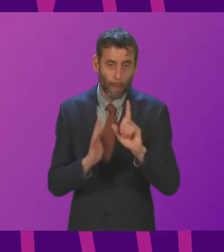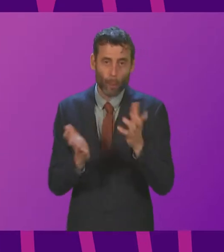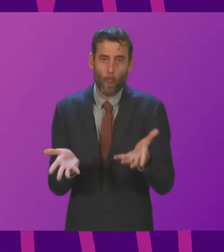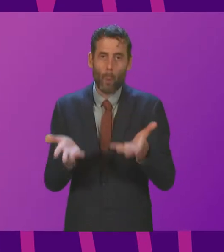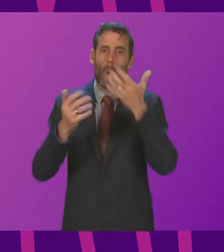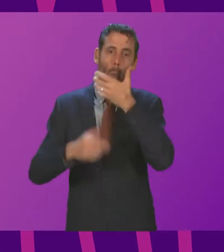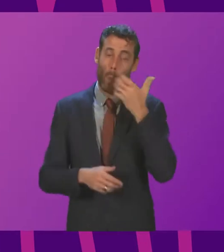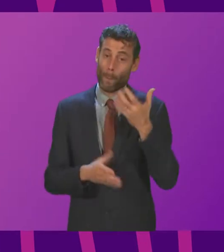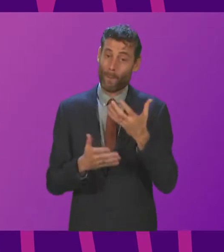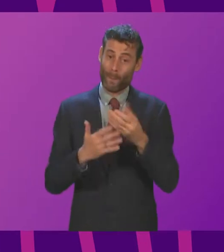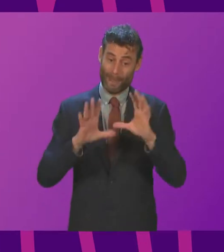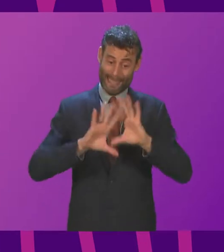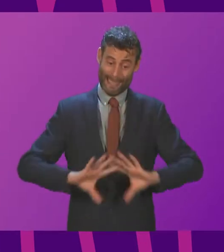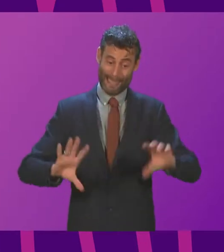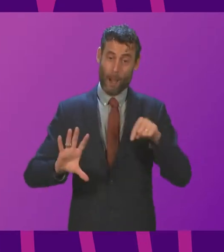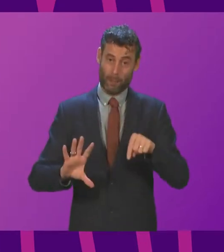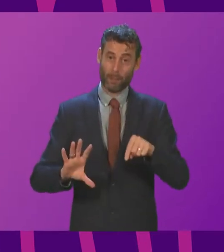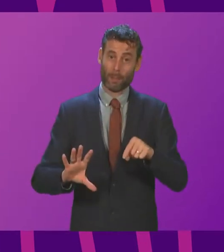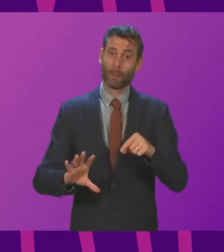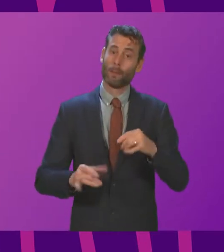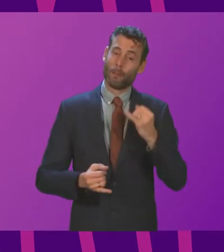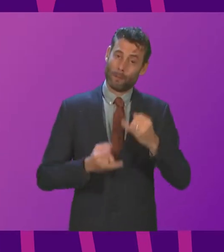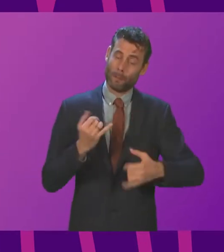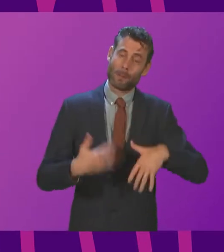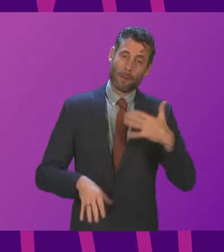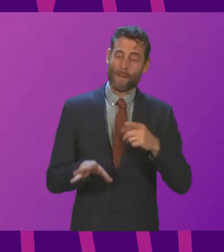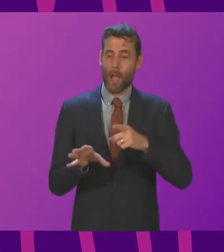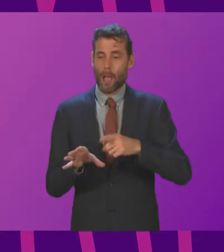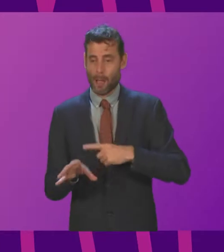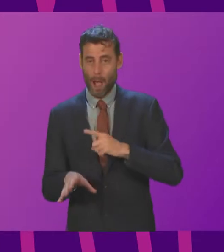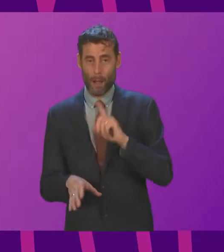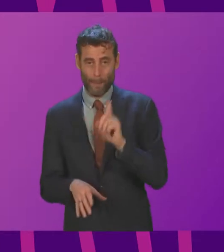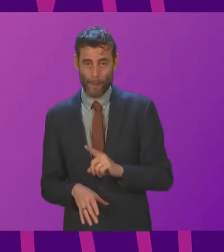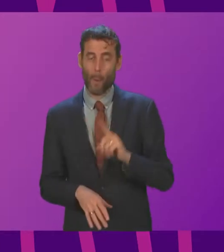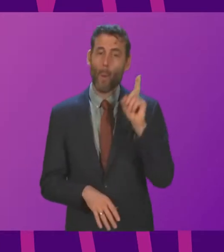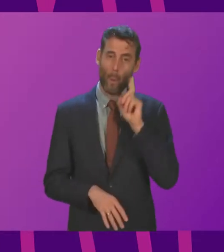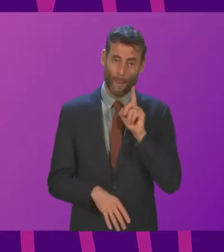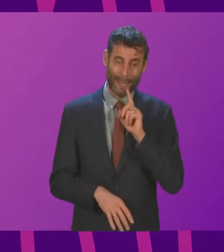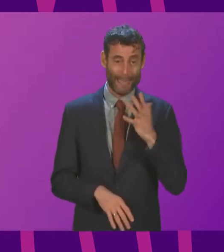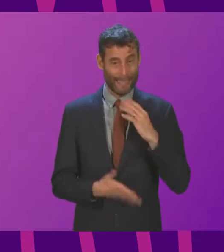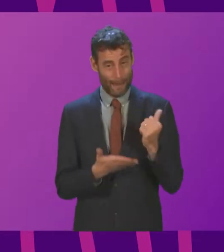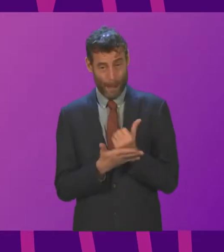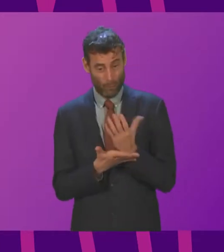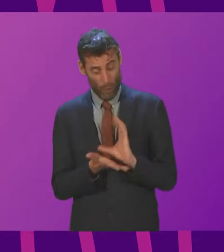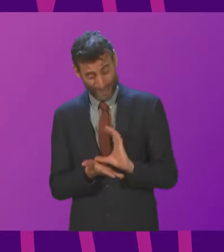people, women and the marginalised. It was stressed that any international aid must get to the local communities because they are best